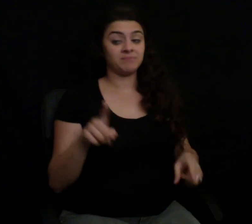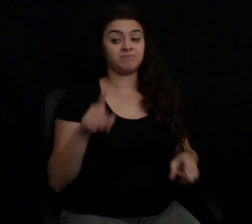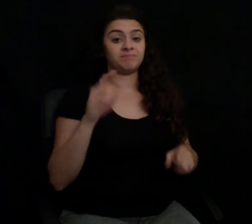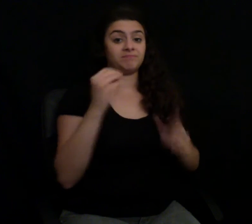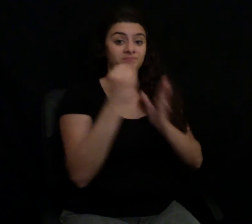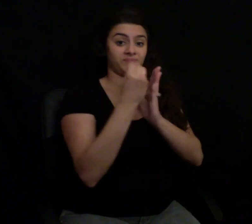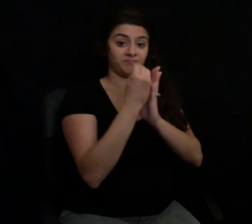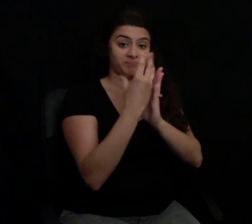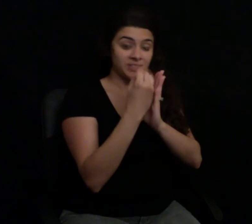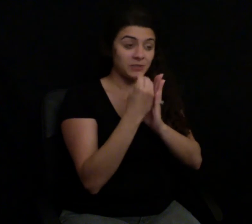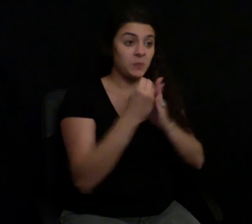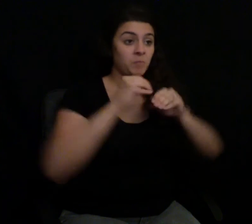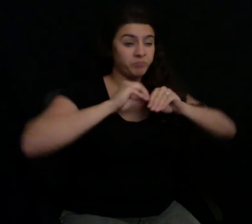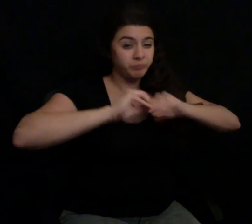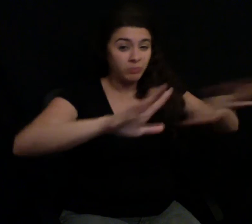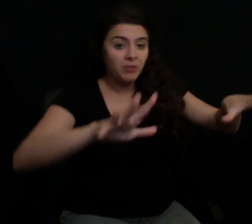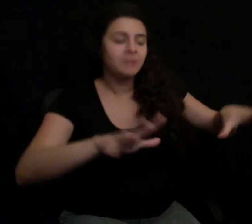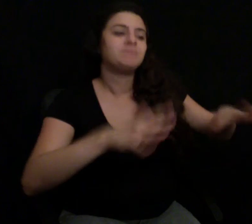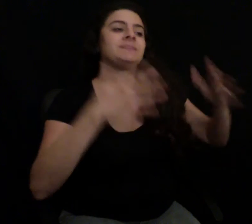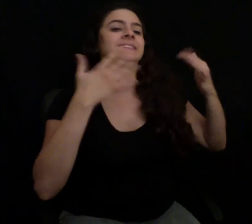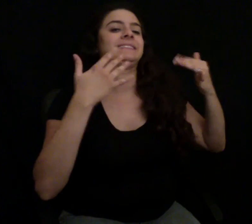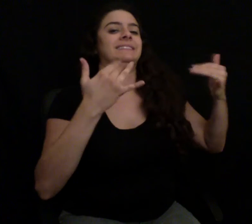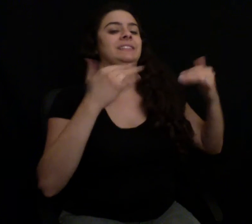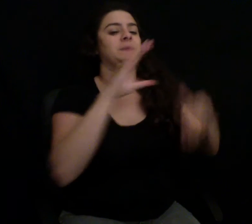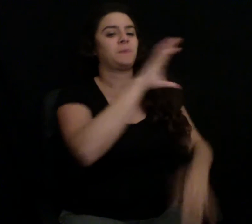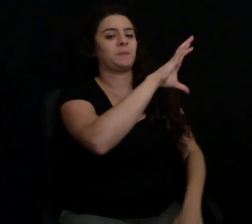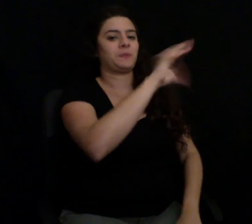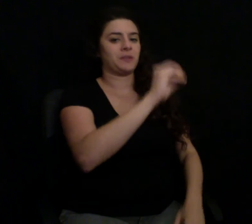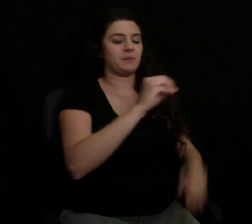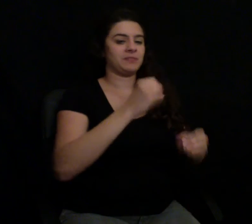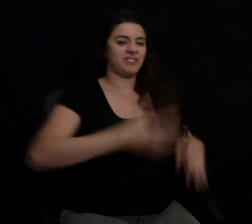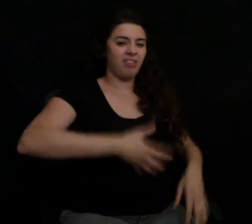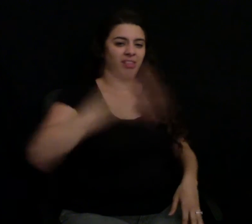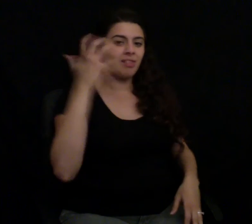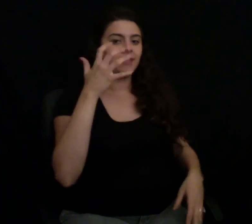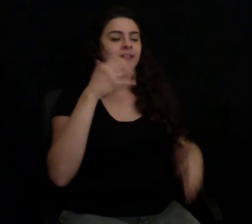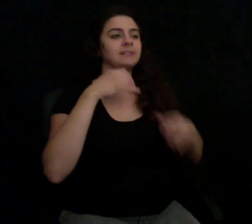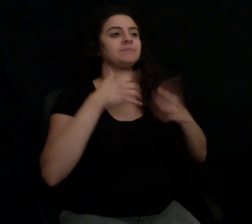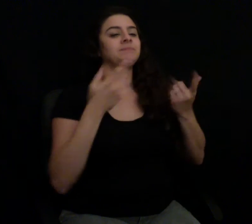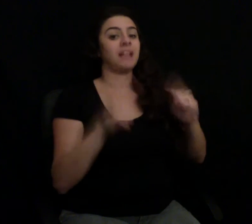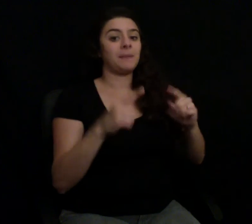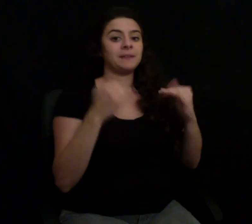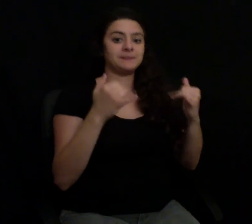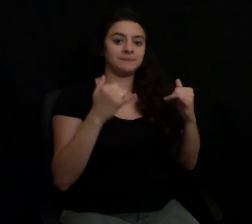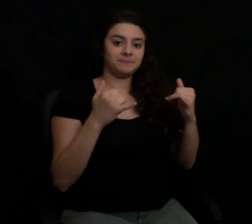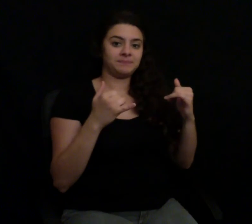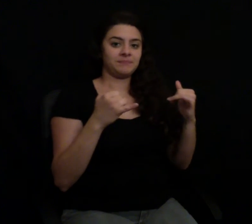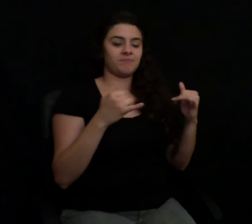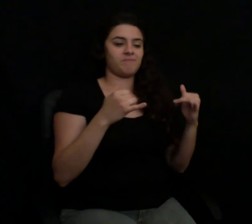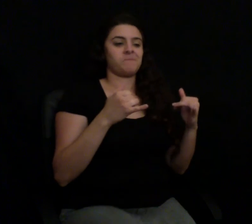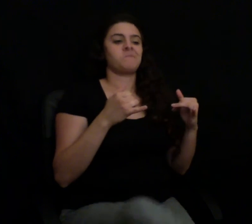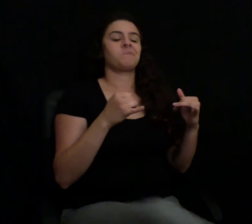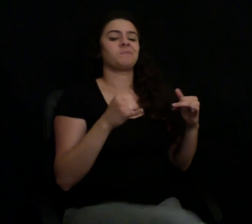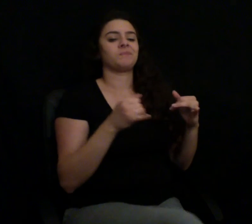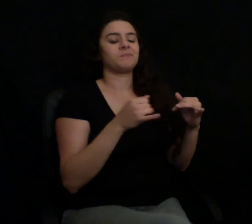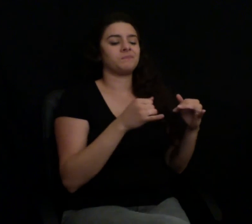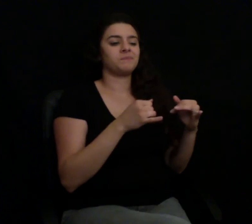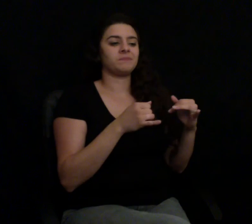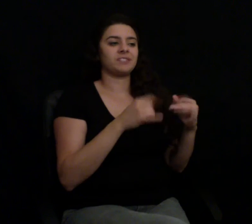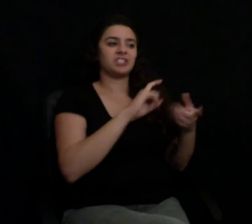six months later after the video film, I'm putting on a performance improvement plan. I mean, you connect the dots. After our final break, we'll let you know some tips for how you can